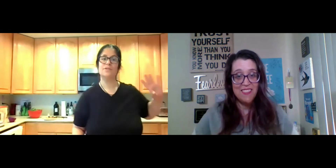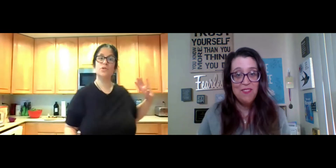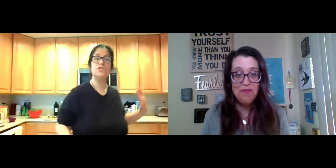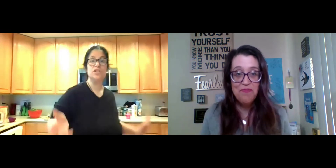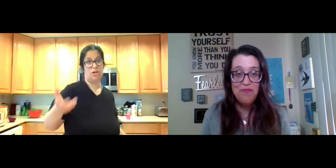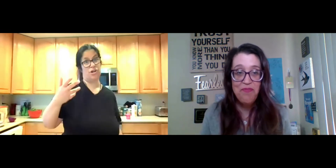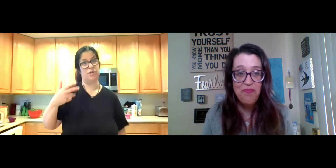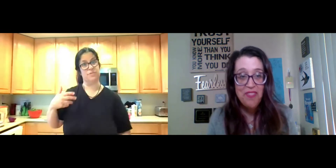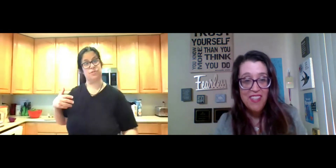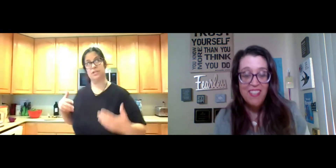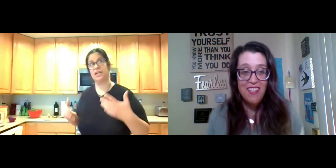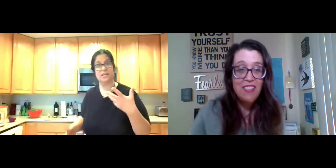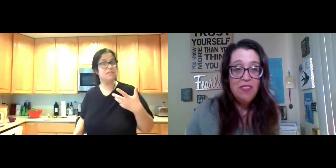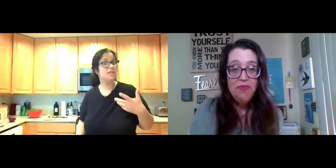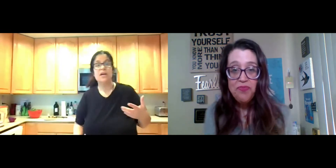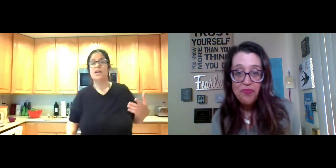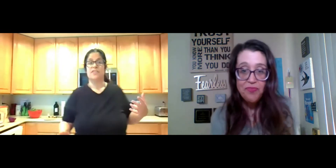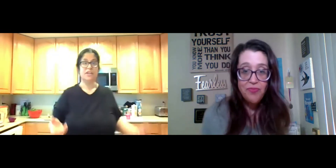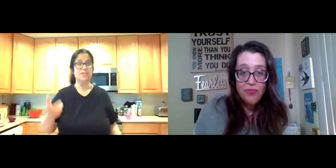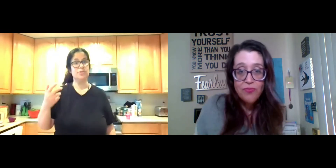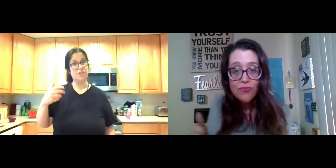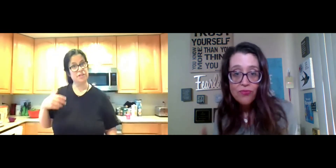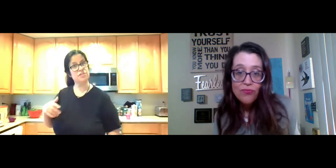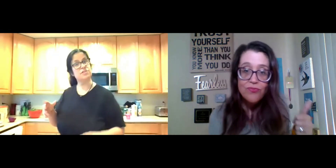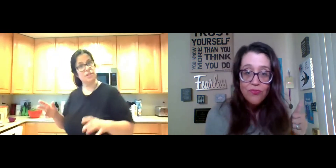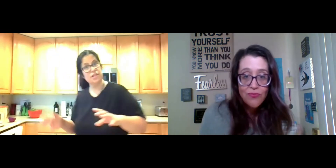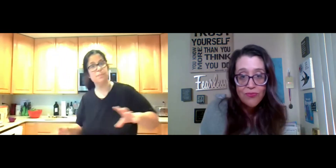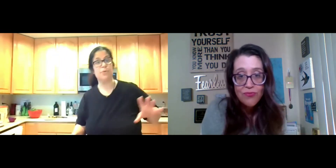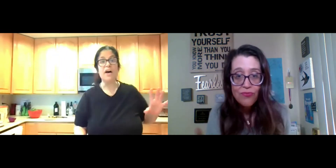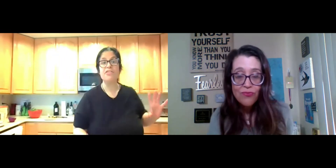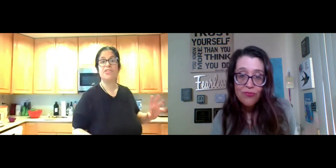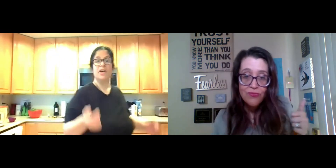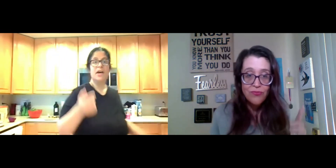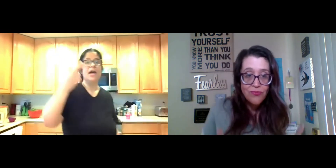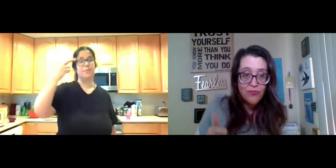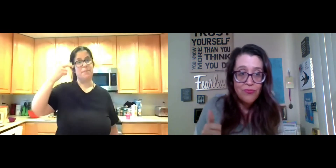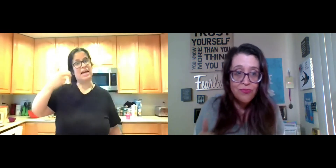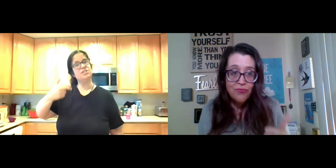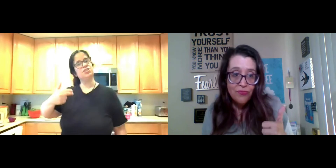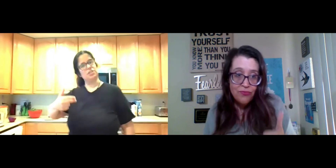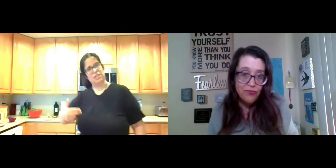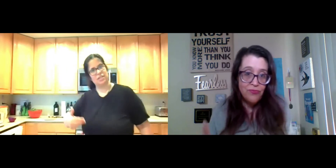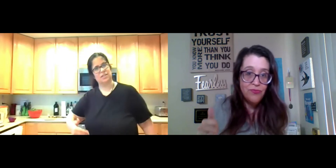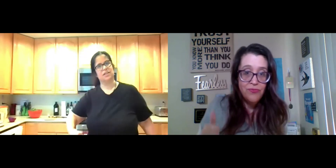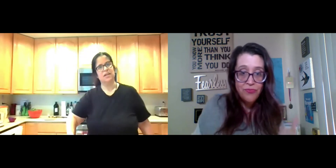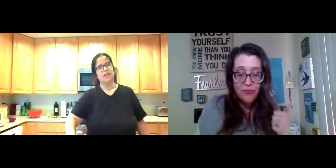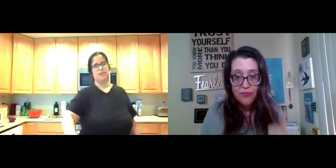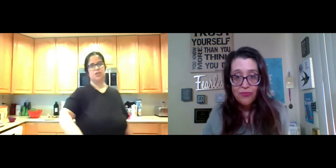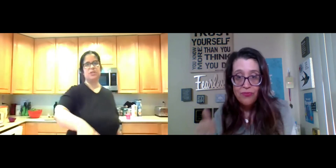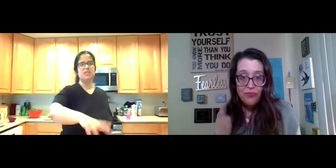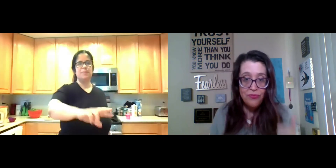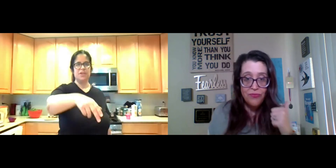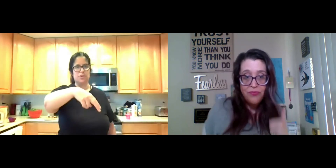use their arms or legs. They can do things, little breath and imagining they're doing something or